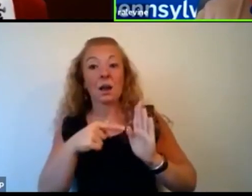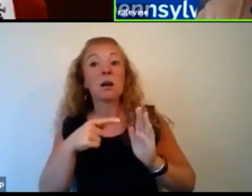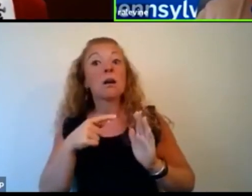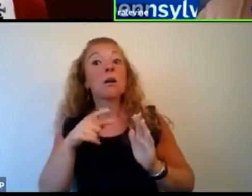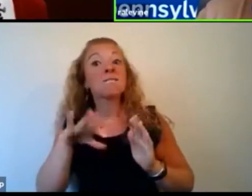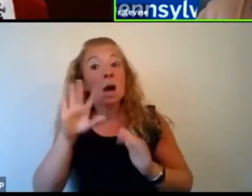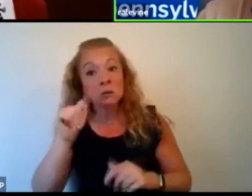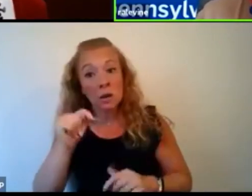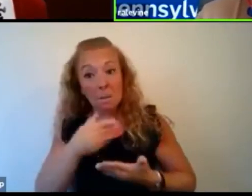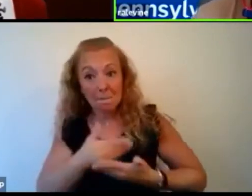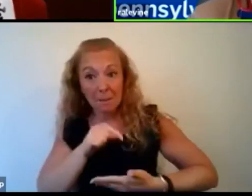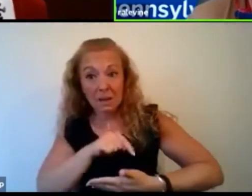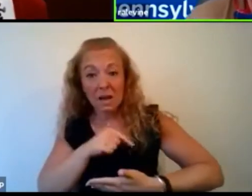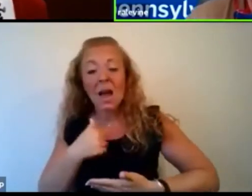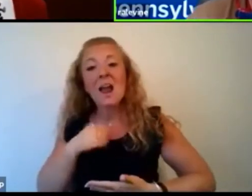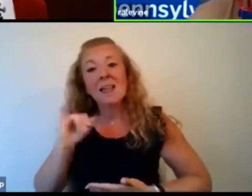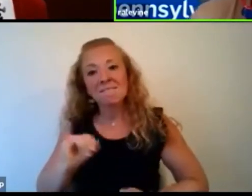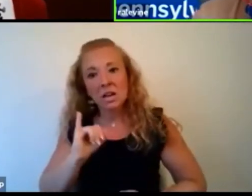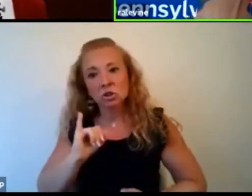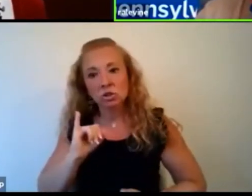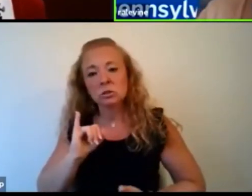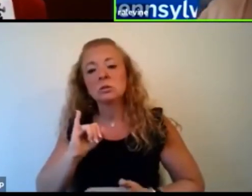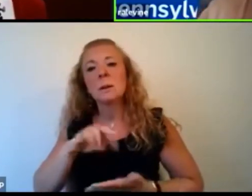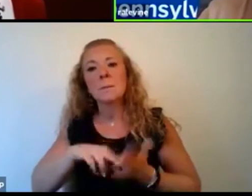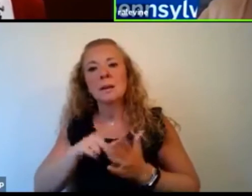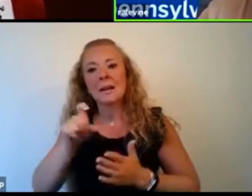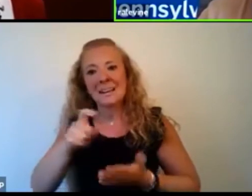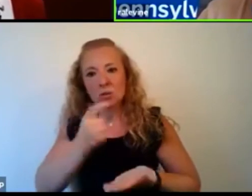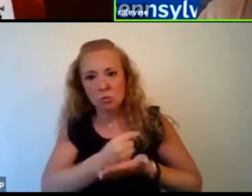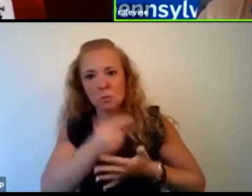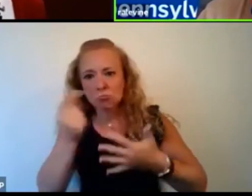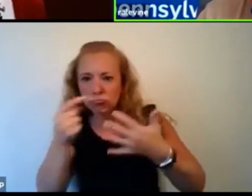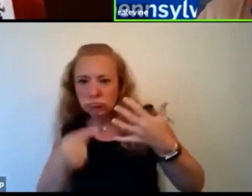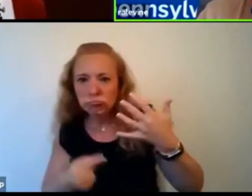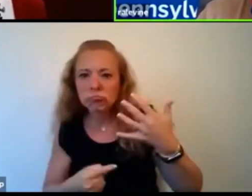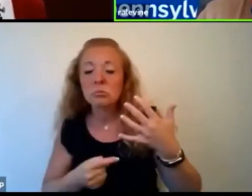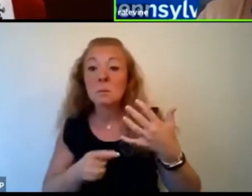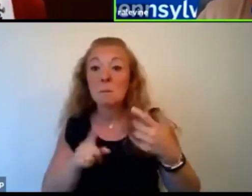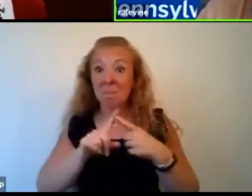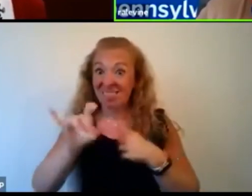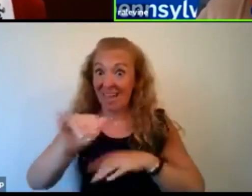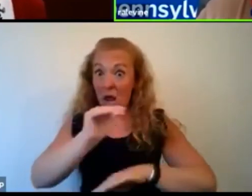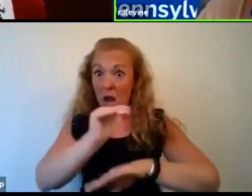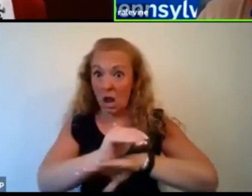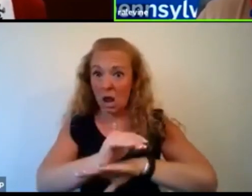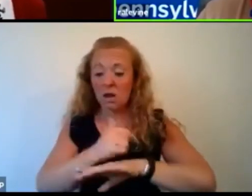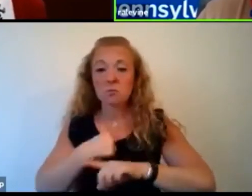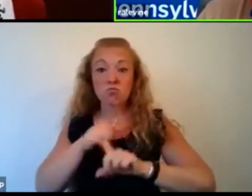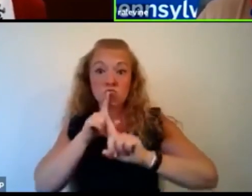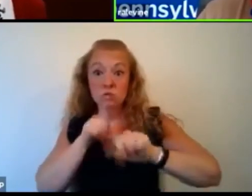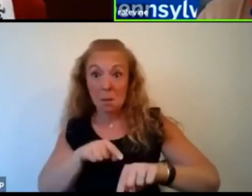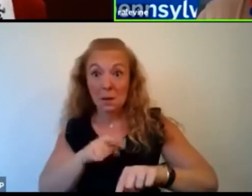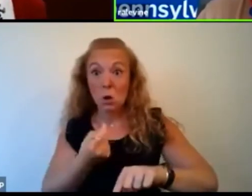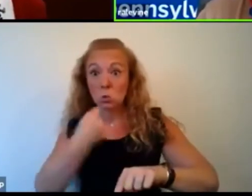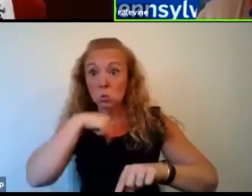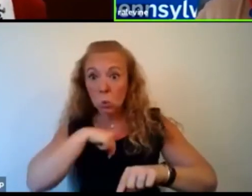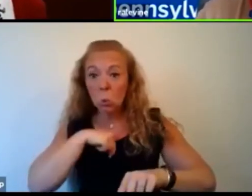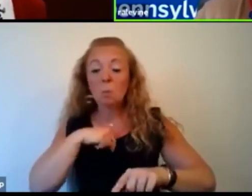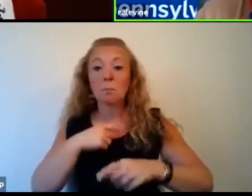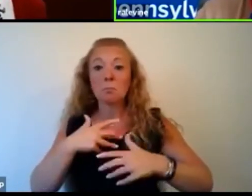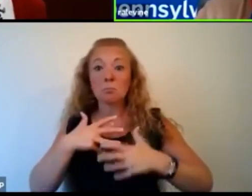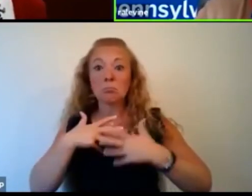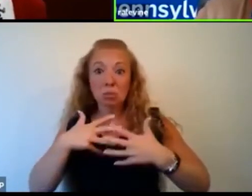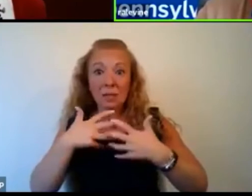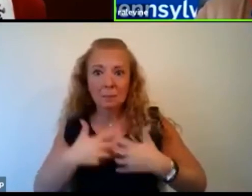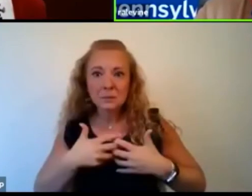infection and then had to have specific treatments. But now that, but that night I responded appropriately, but I didn't take the